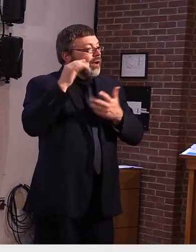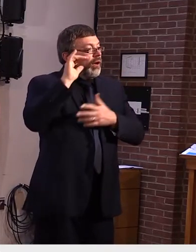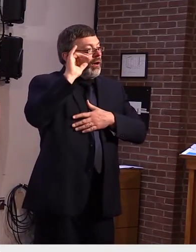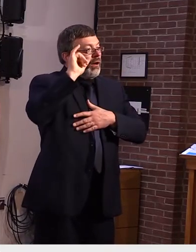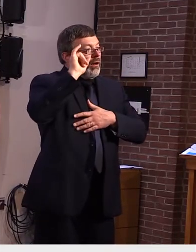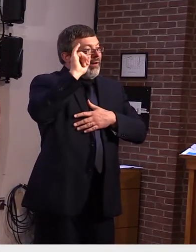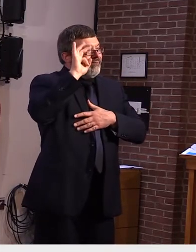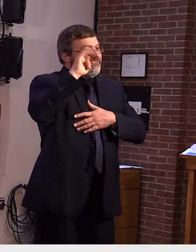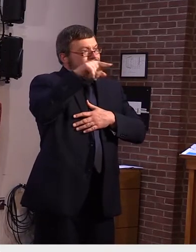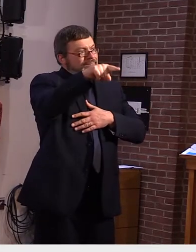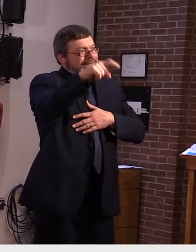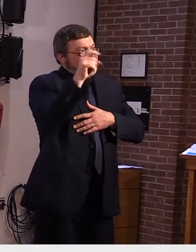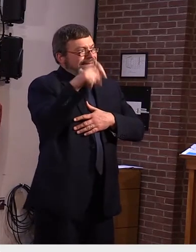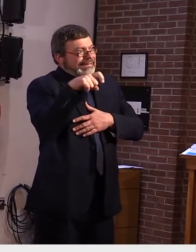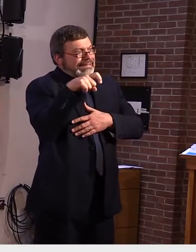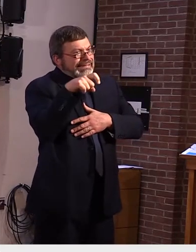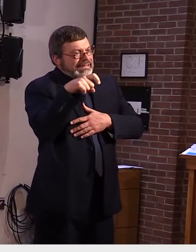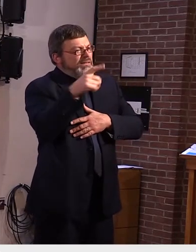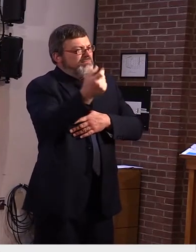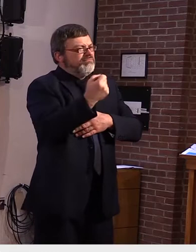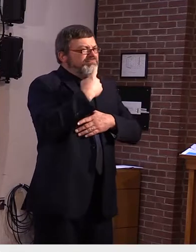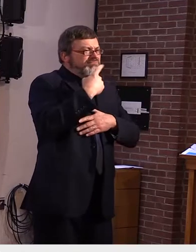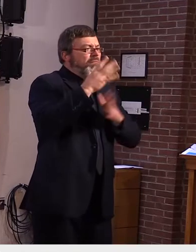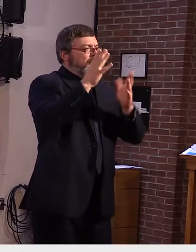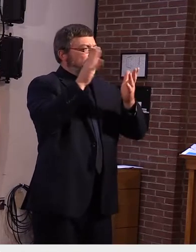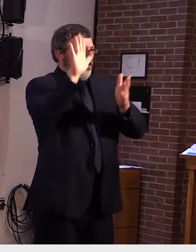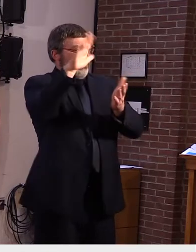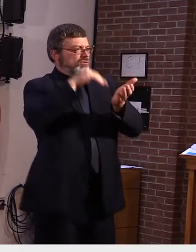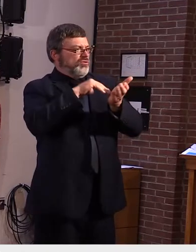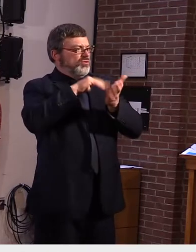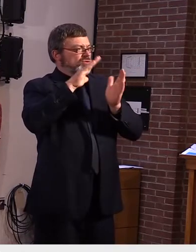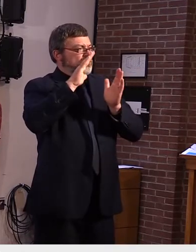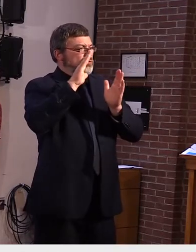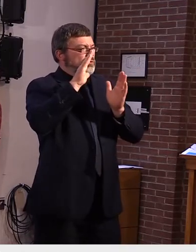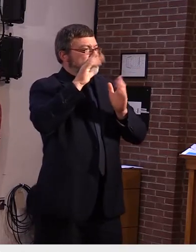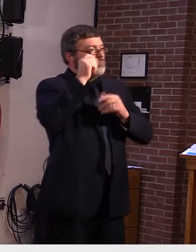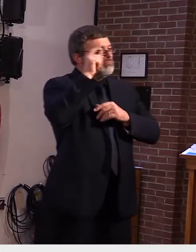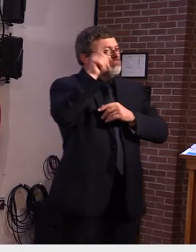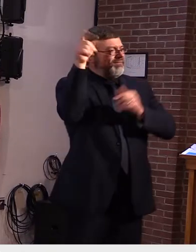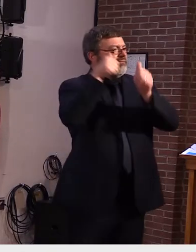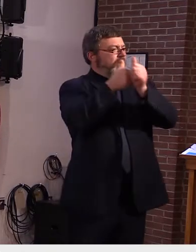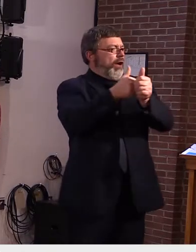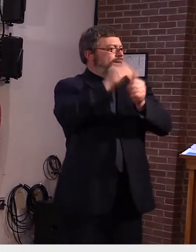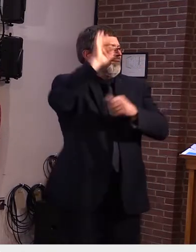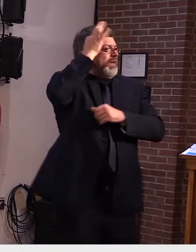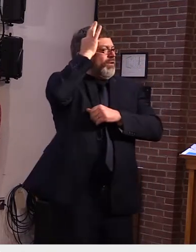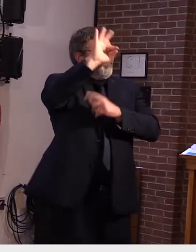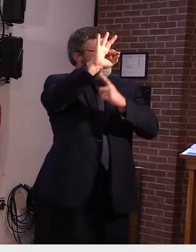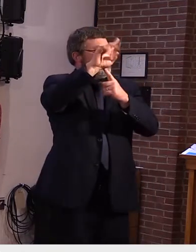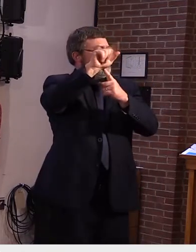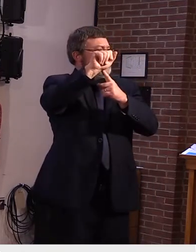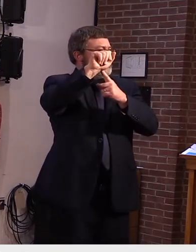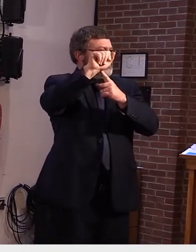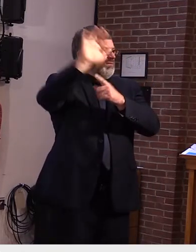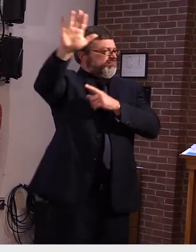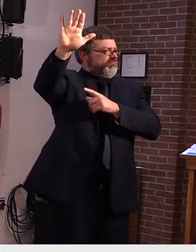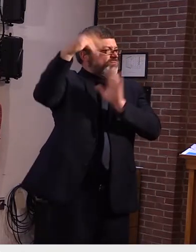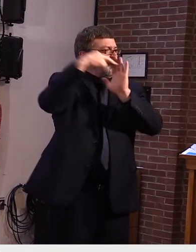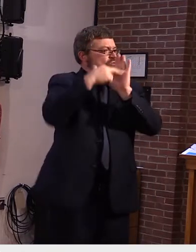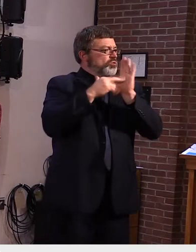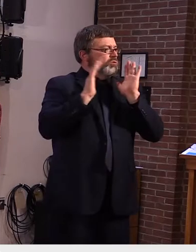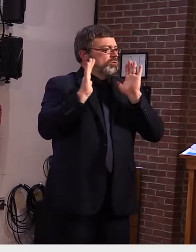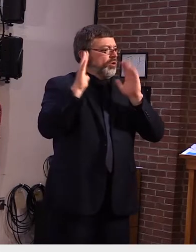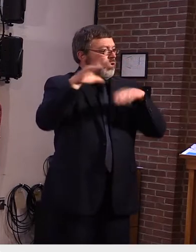i believe the fda i think it is has recently updated the recommendations for